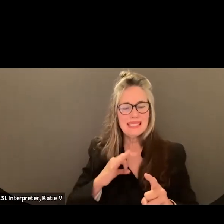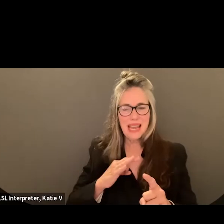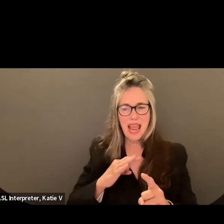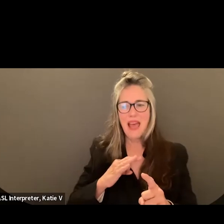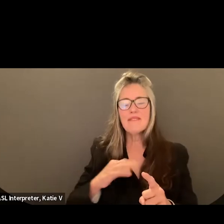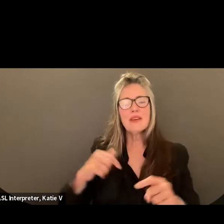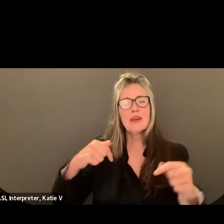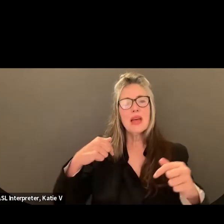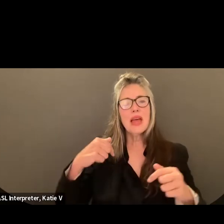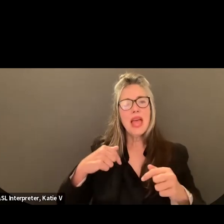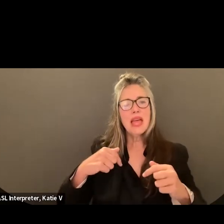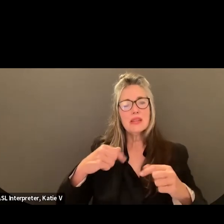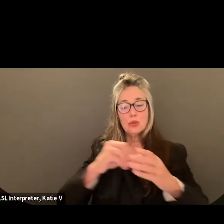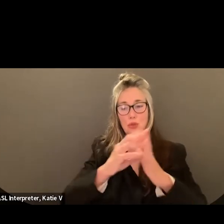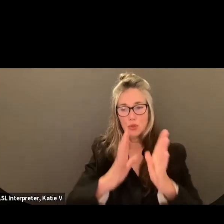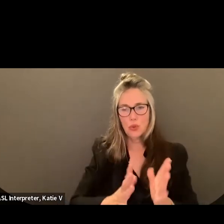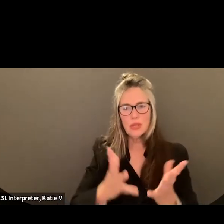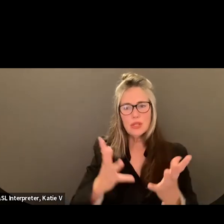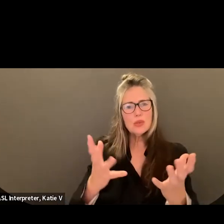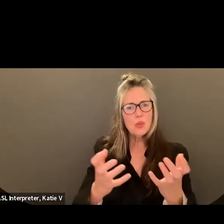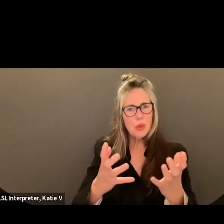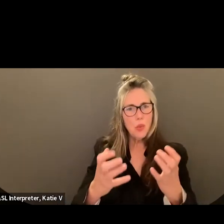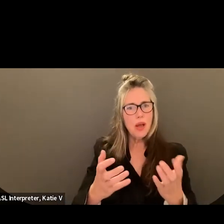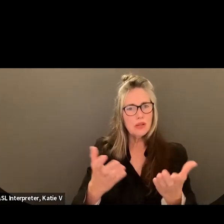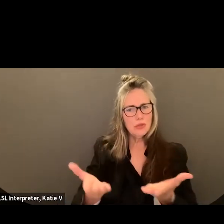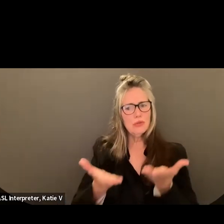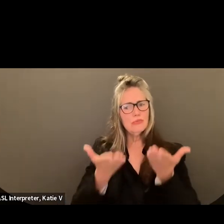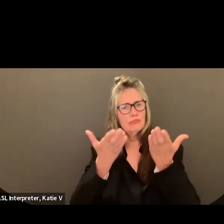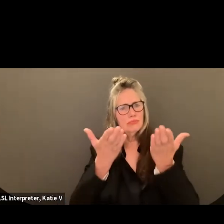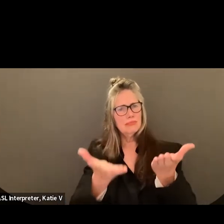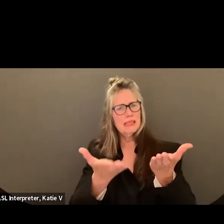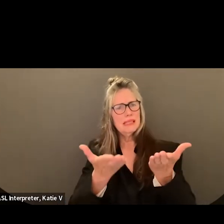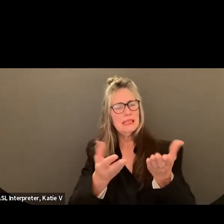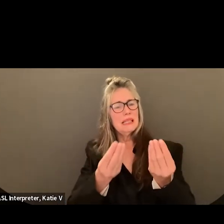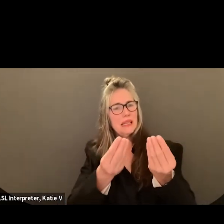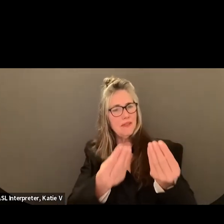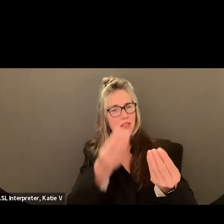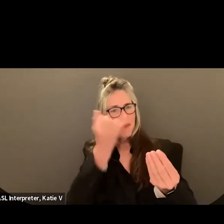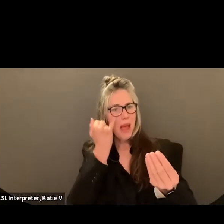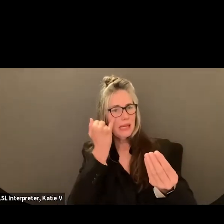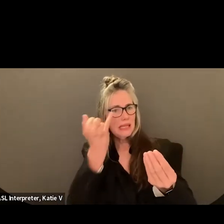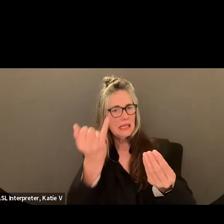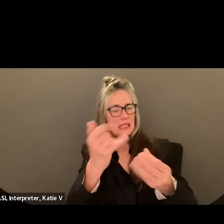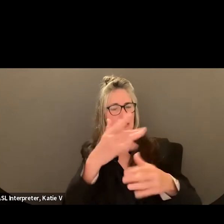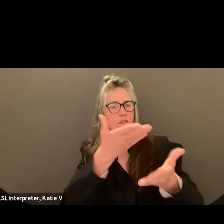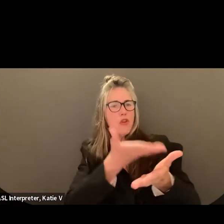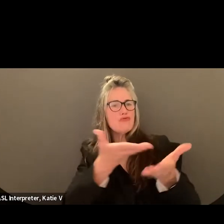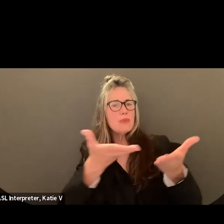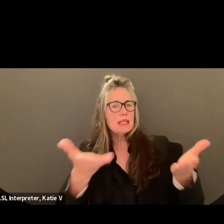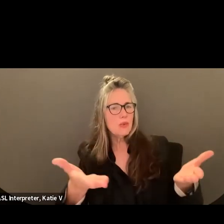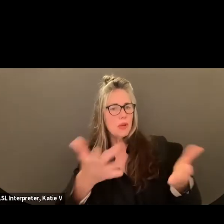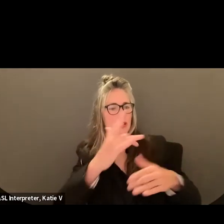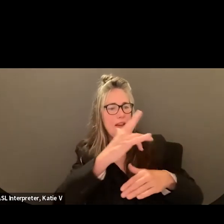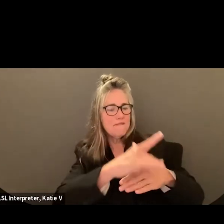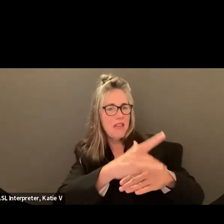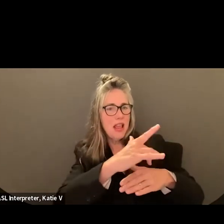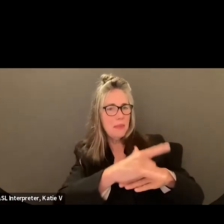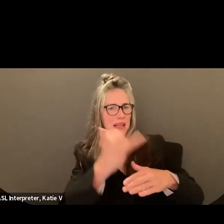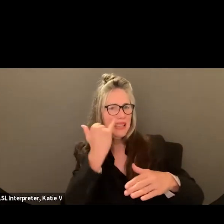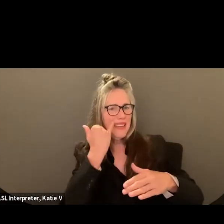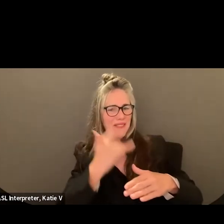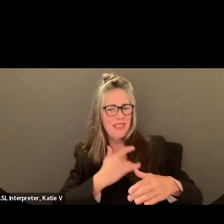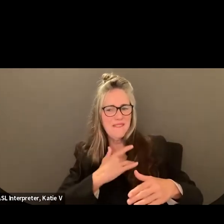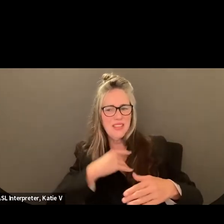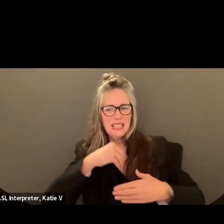that they have available to them if they are struggling or know someone who might be. I applaud student leaders that have made this a focal